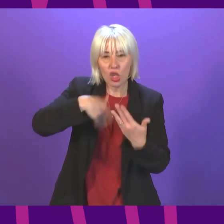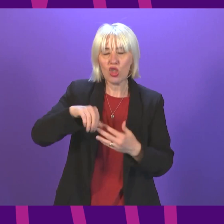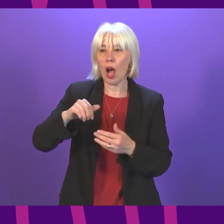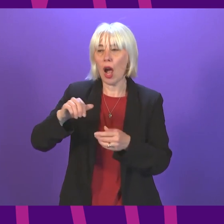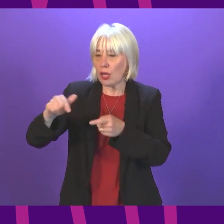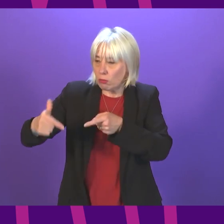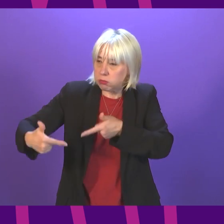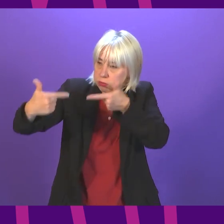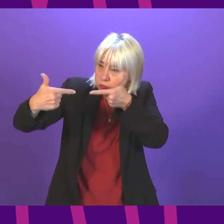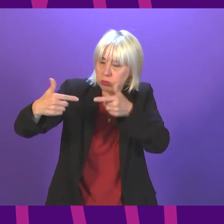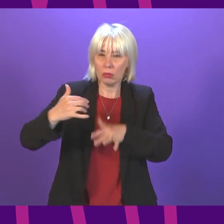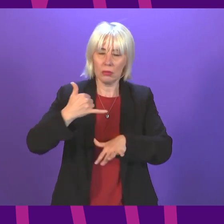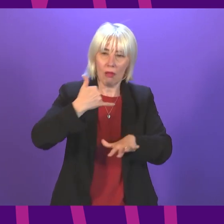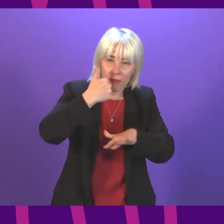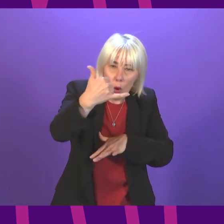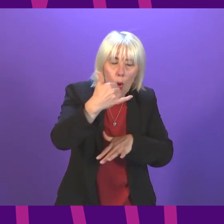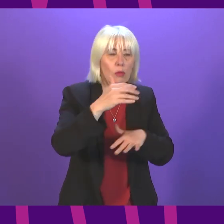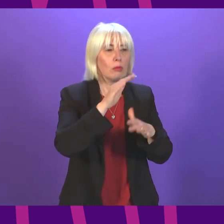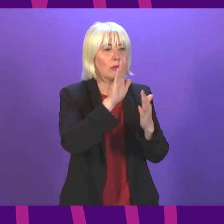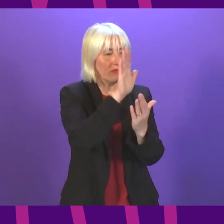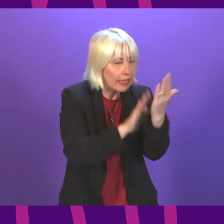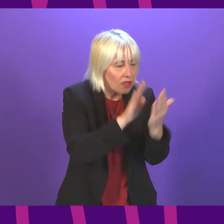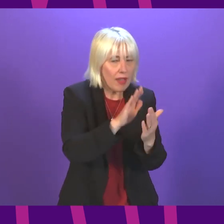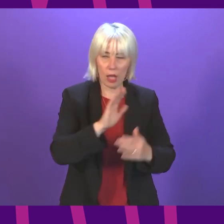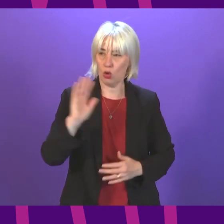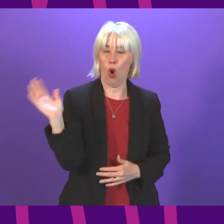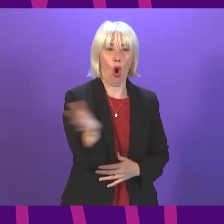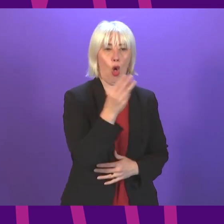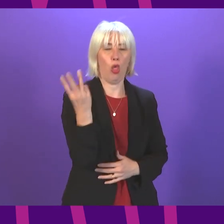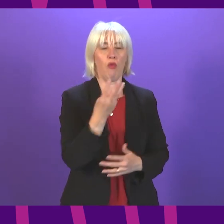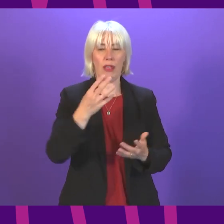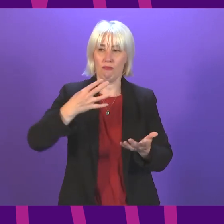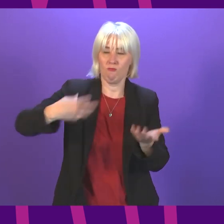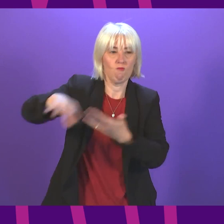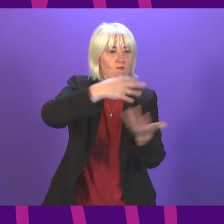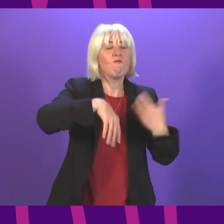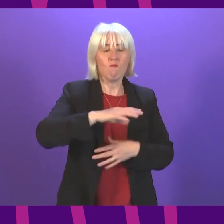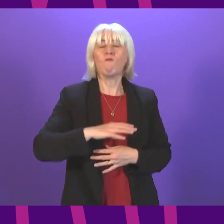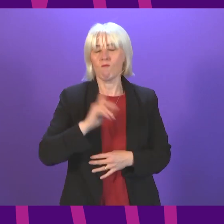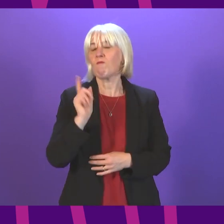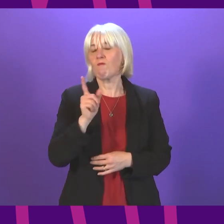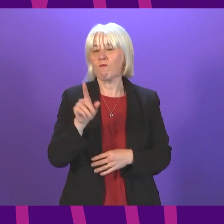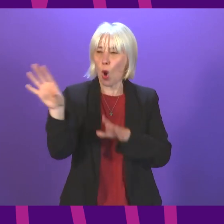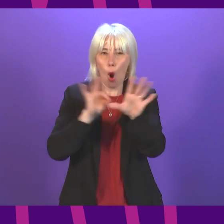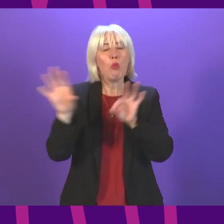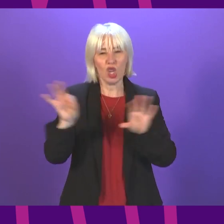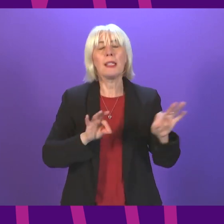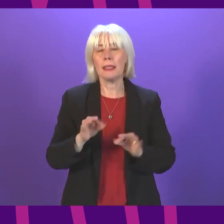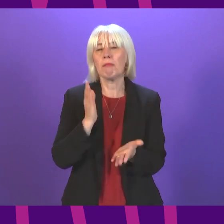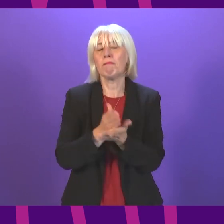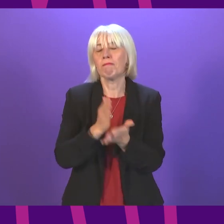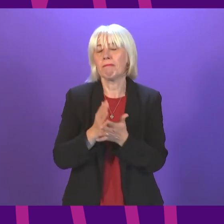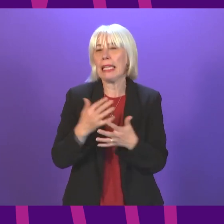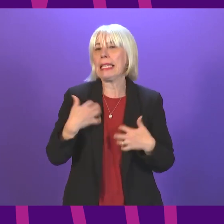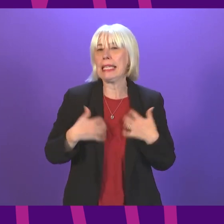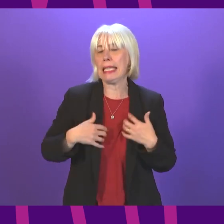having the video consultations, telephone consultations, as well as face-to-face appointment, having that hybrid mix of options is certainly something that I'm